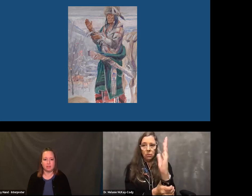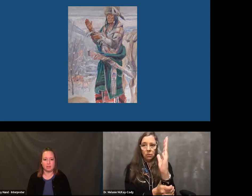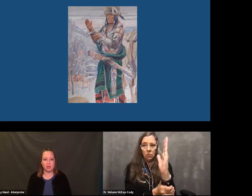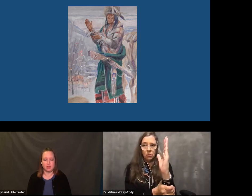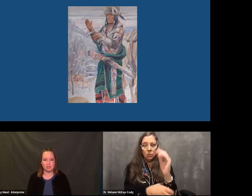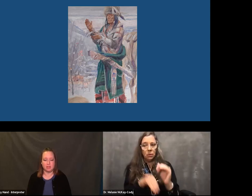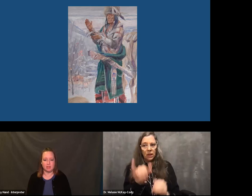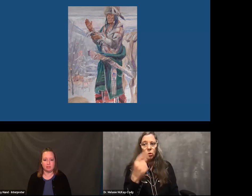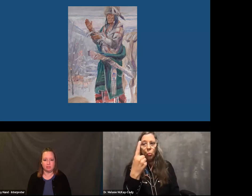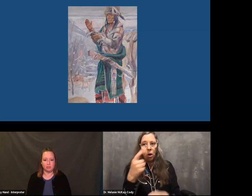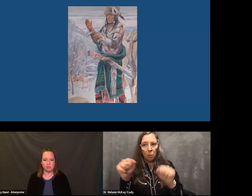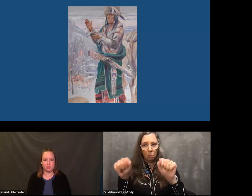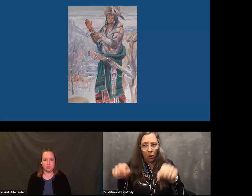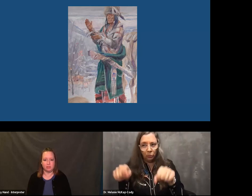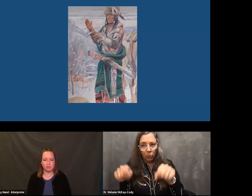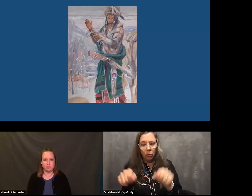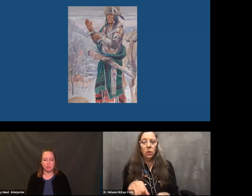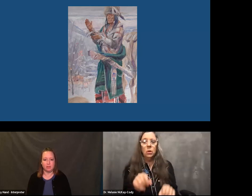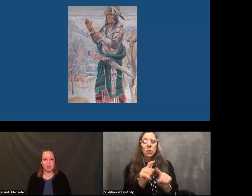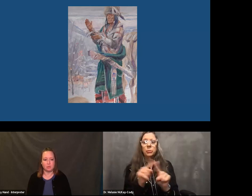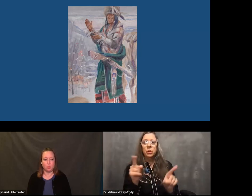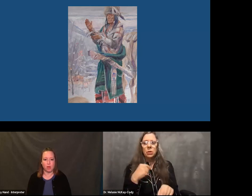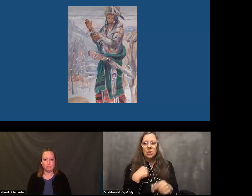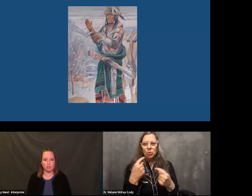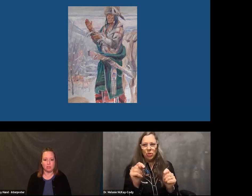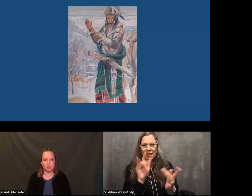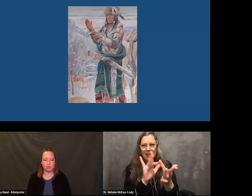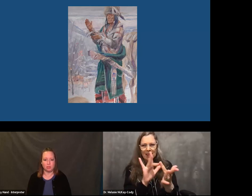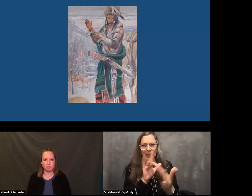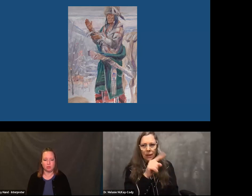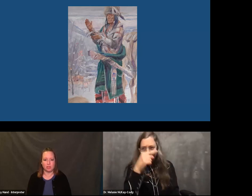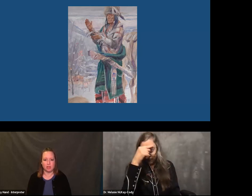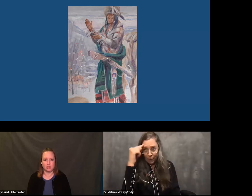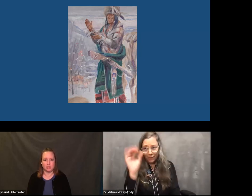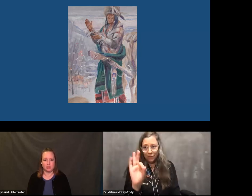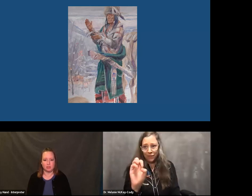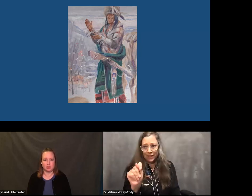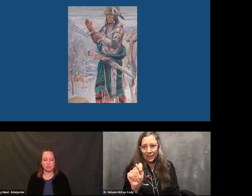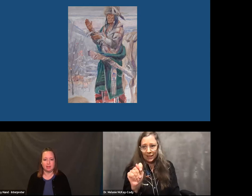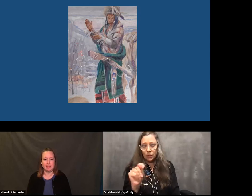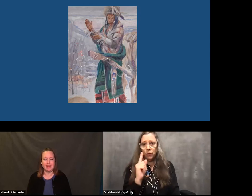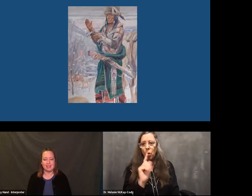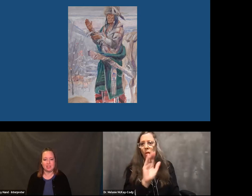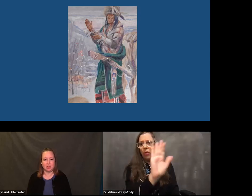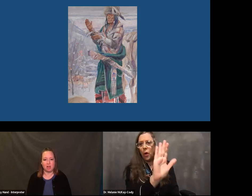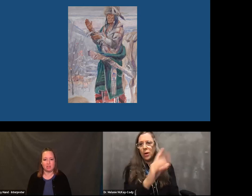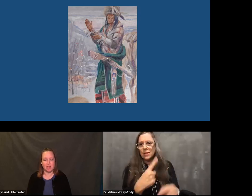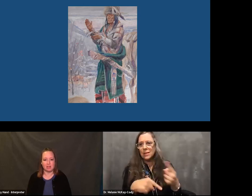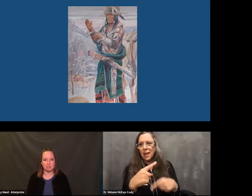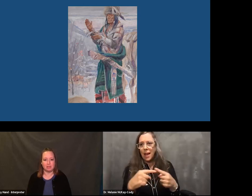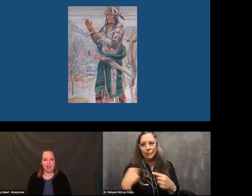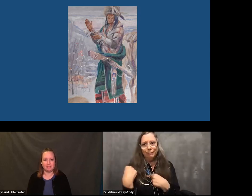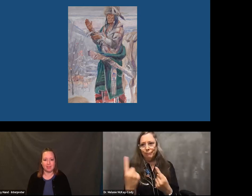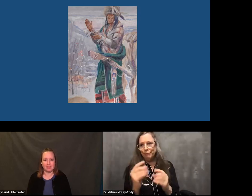And this sign is give. That's one potential interpretation. I need to